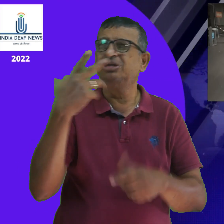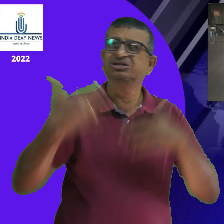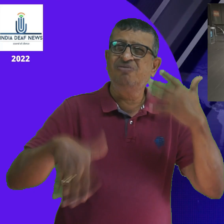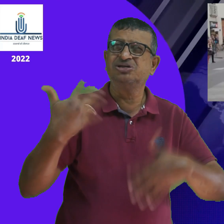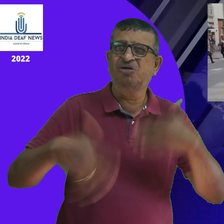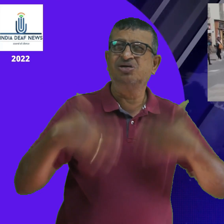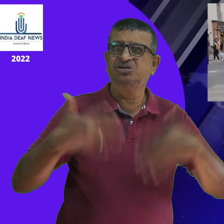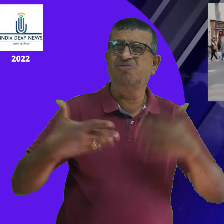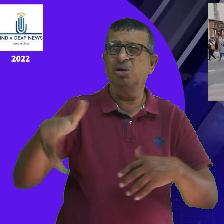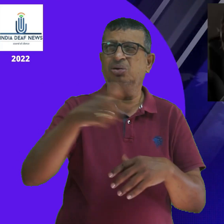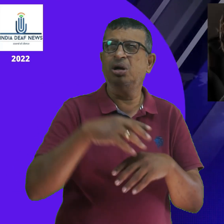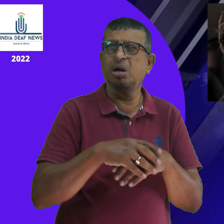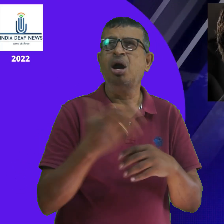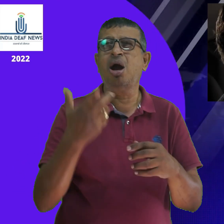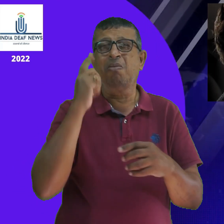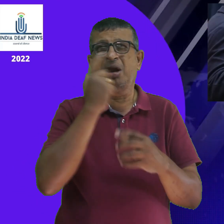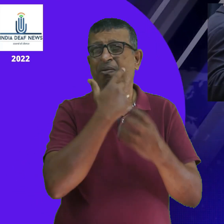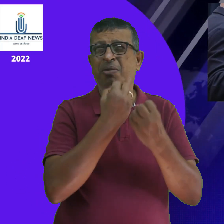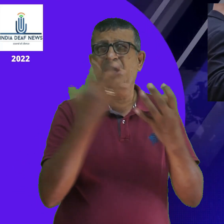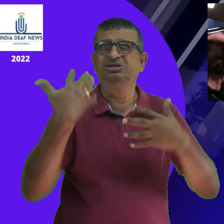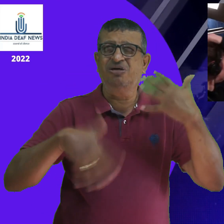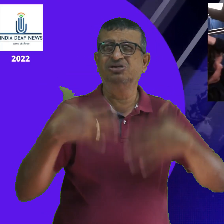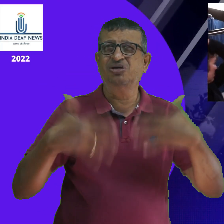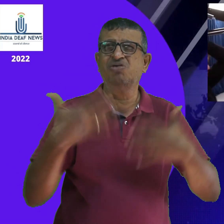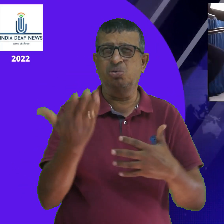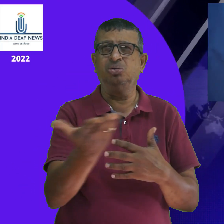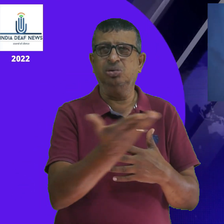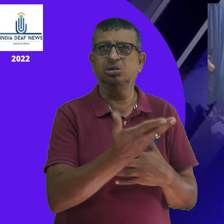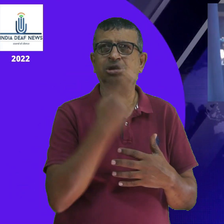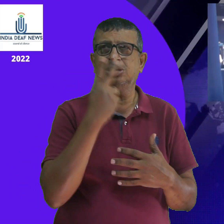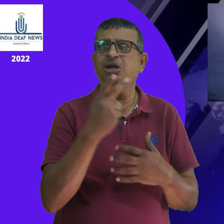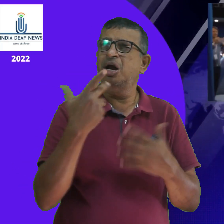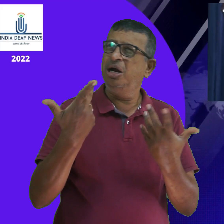of different ages and diverse backgrounds. This year, they met.